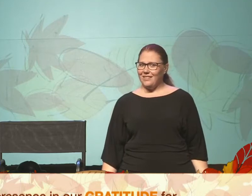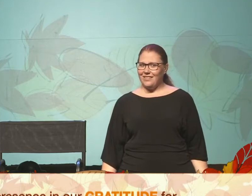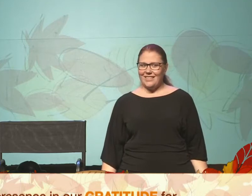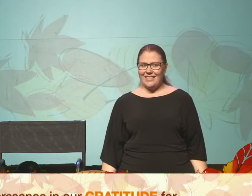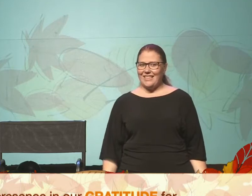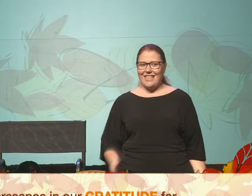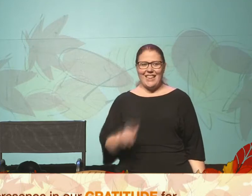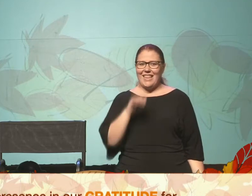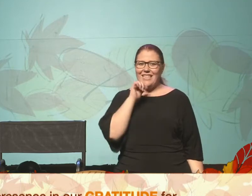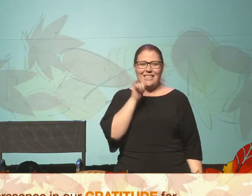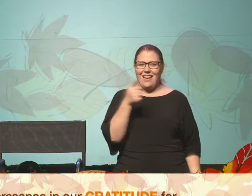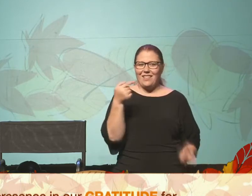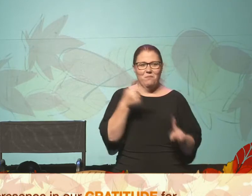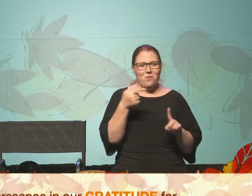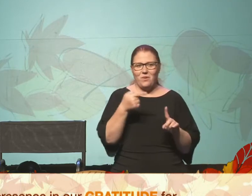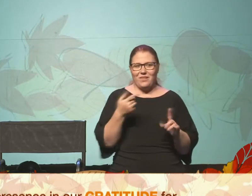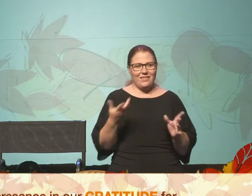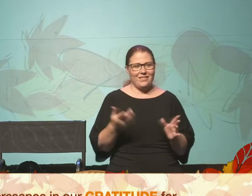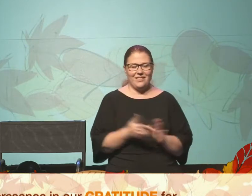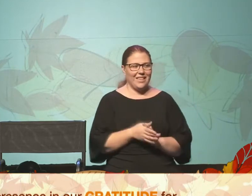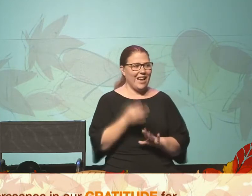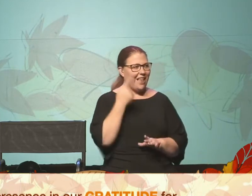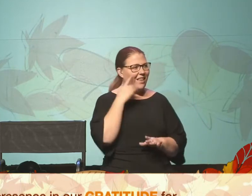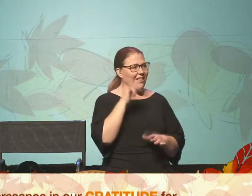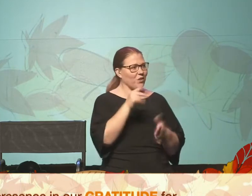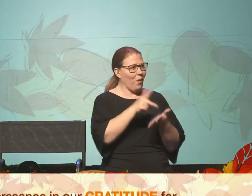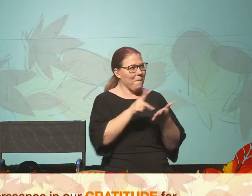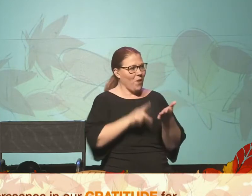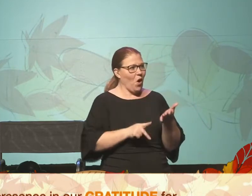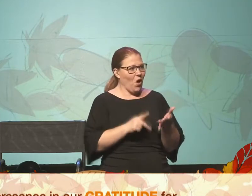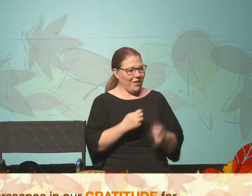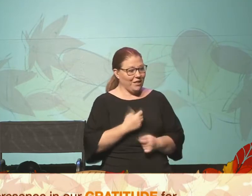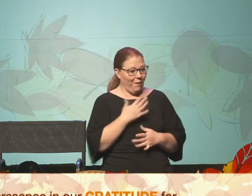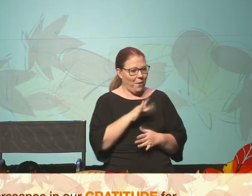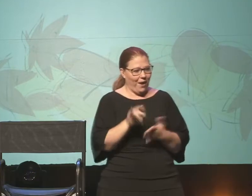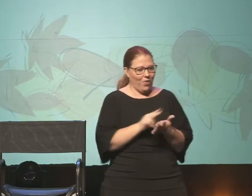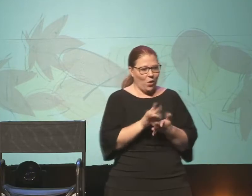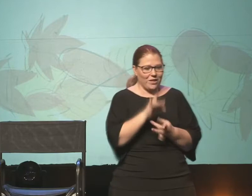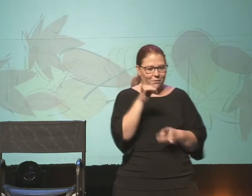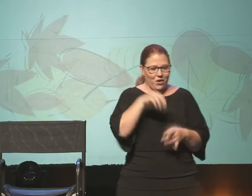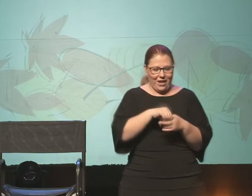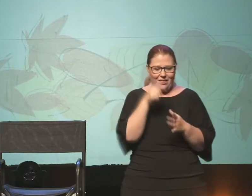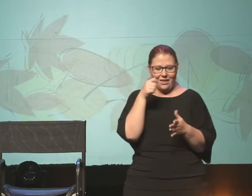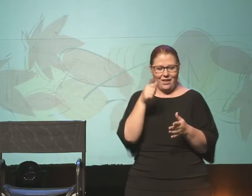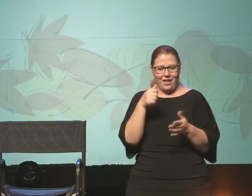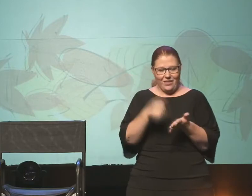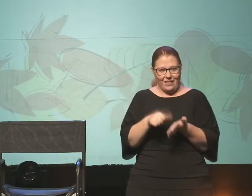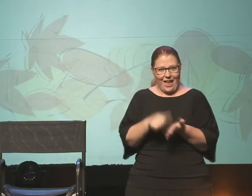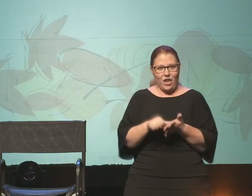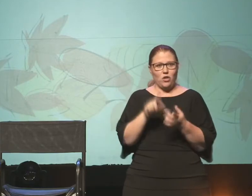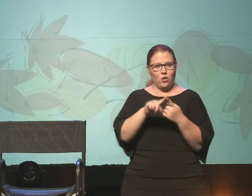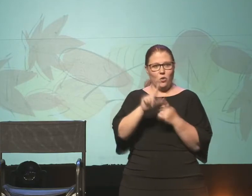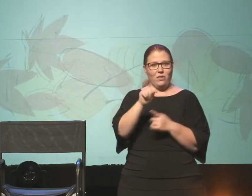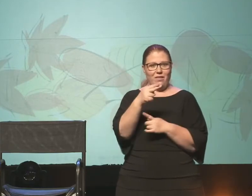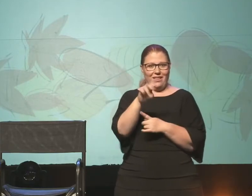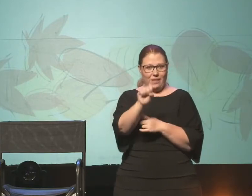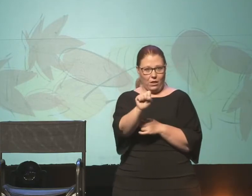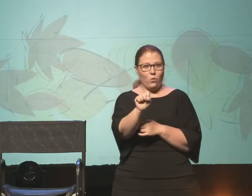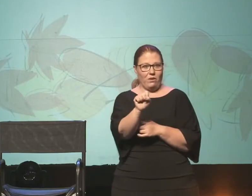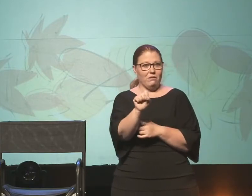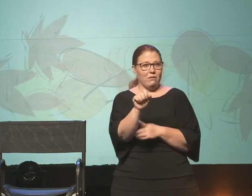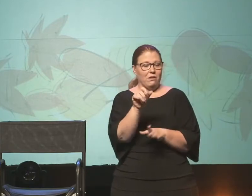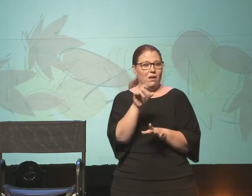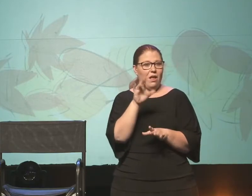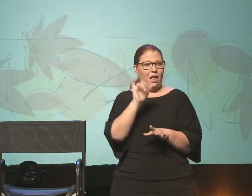That is not what this is saying. And I think that's why Paul, inspired by the Holy Spirit in his letter to the Thessalonians, right?